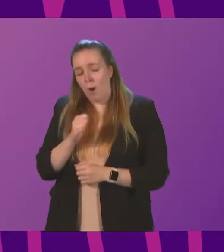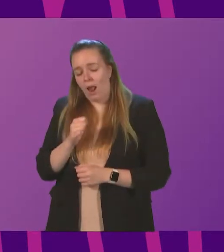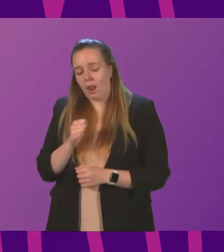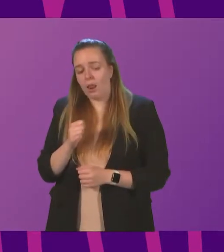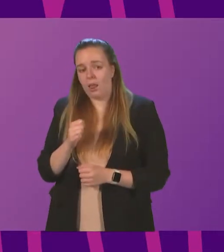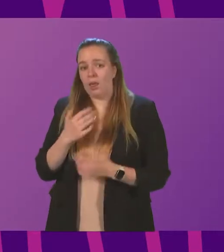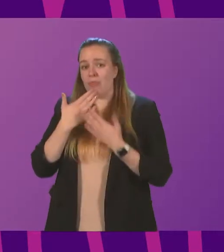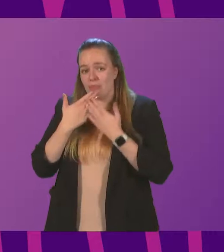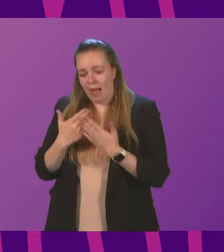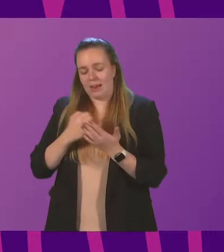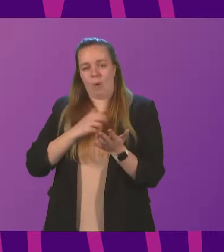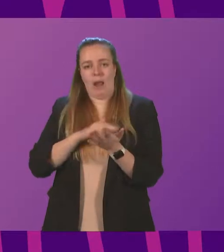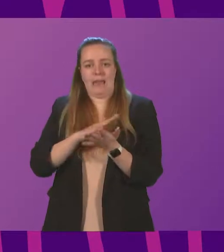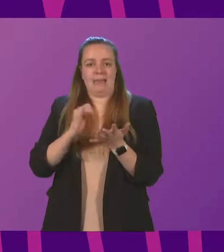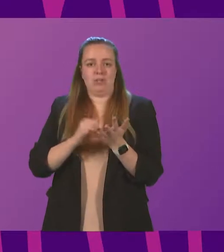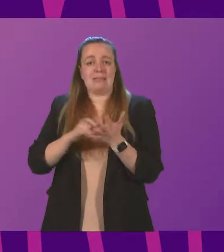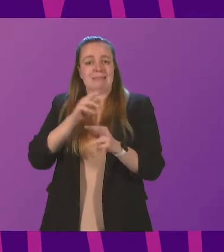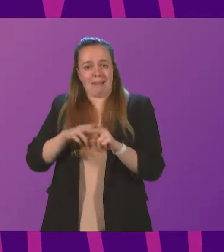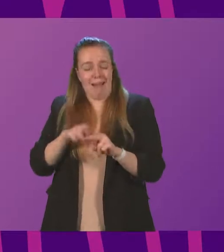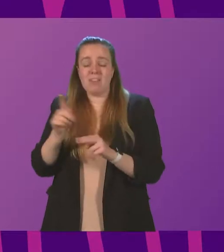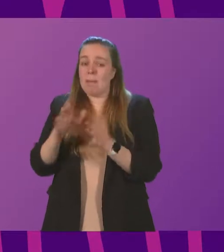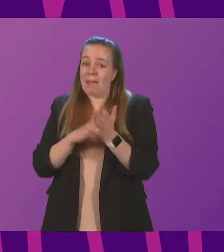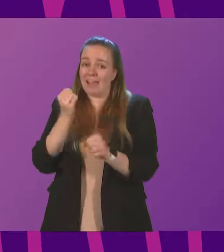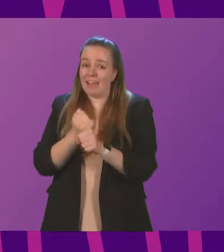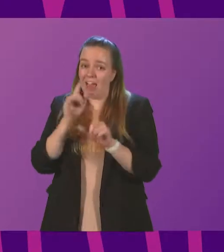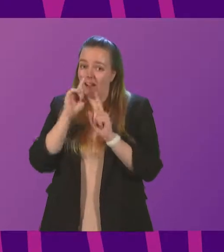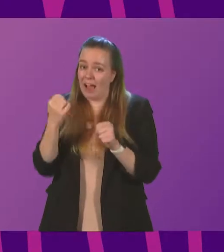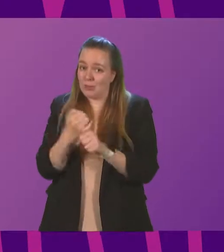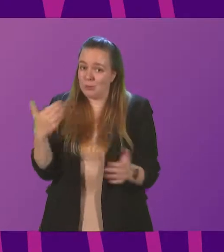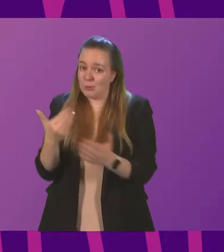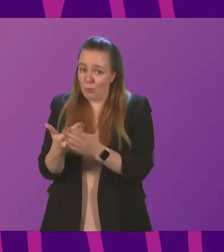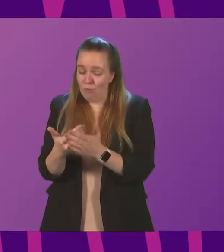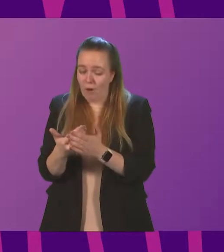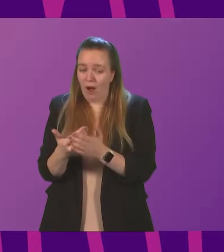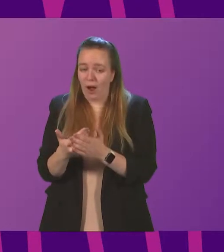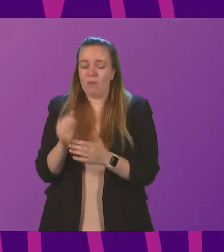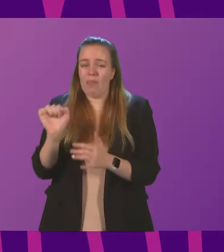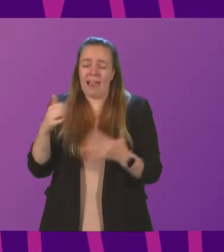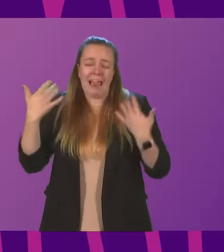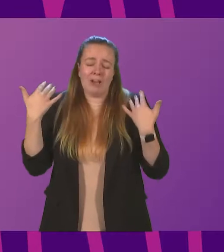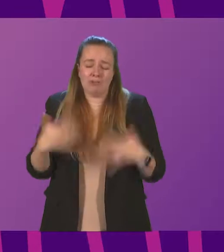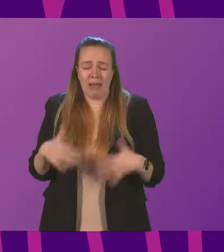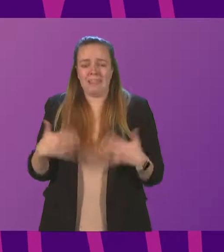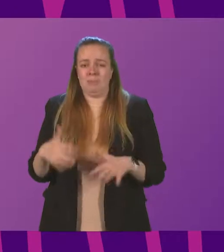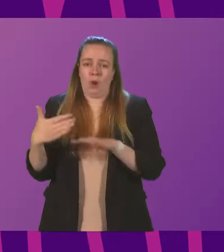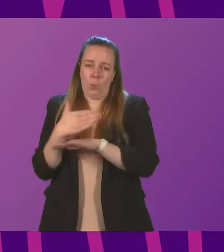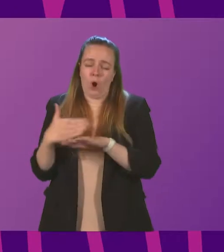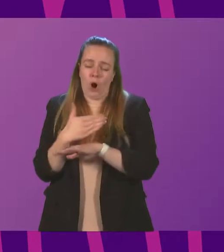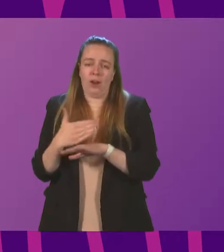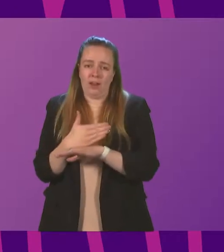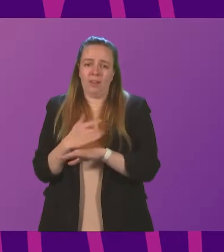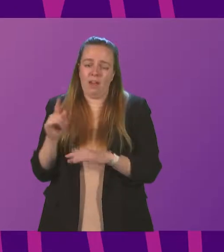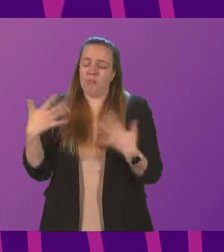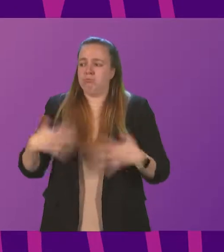thank our NHS staff, something that Megan Gallacher has not been able to do thus far for their incredible work, for their